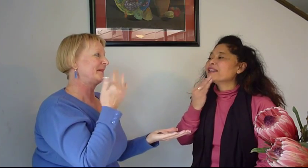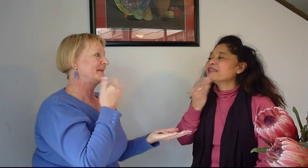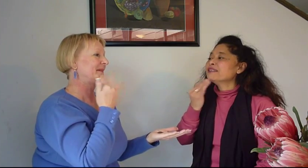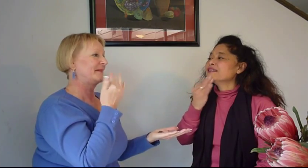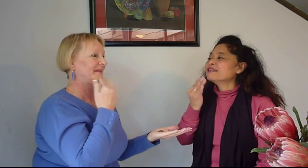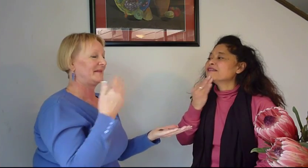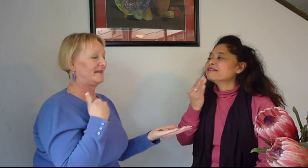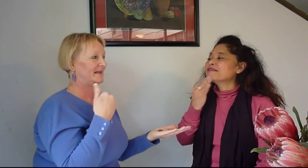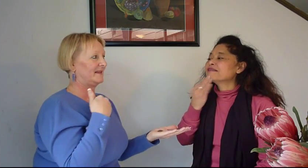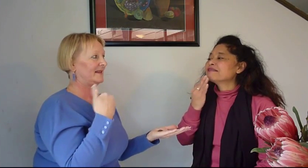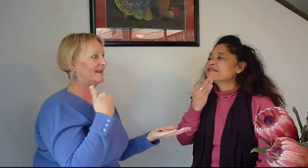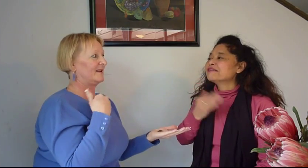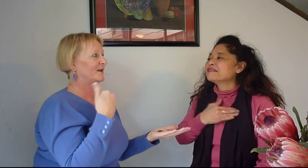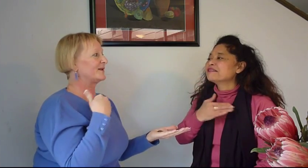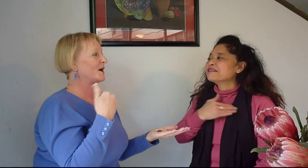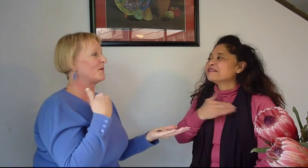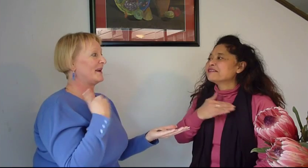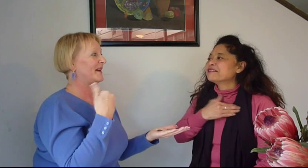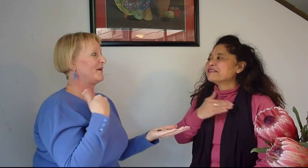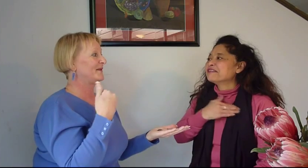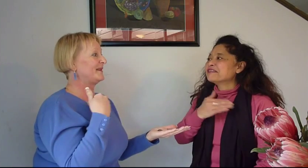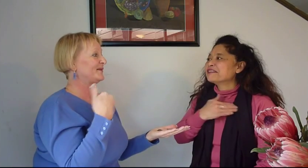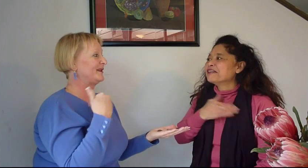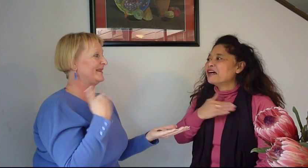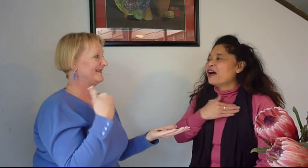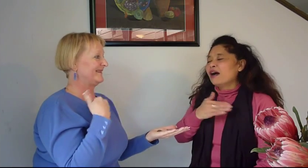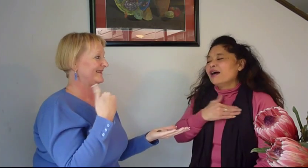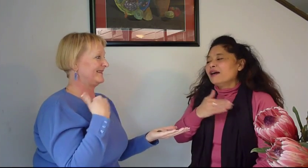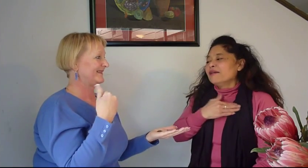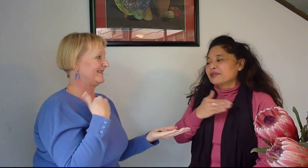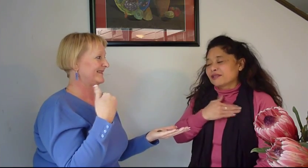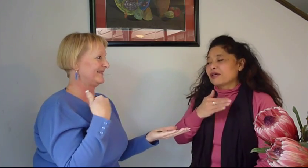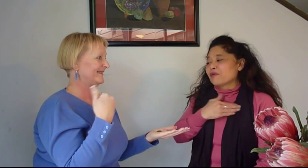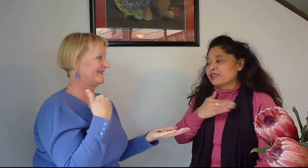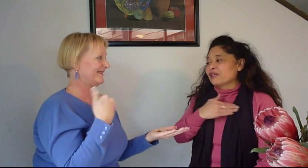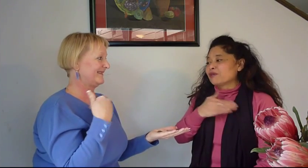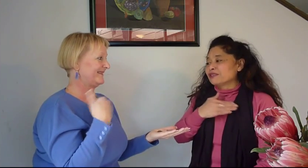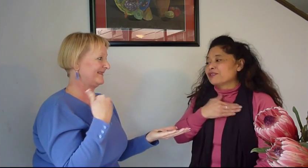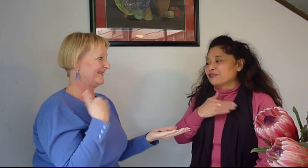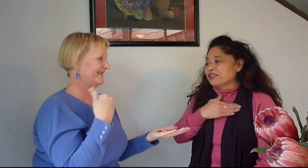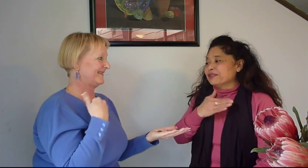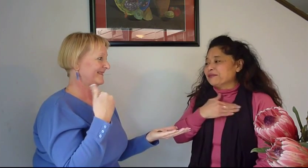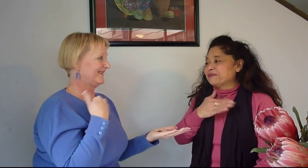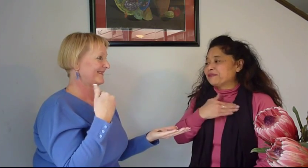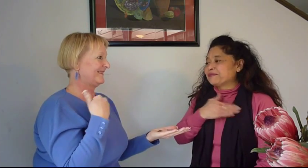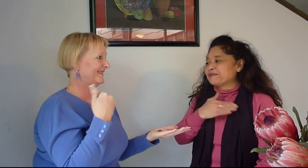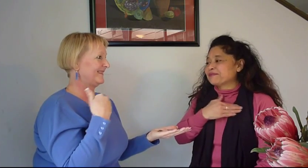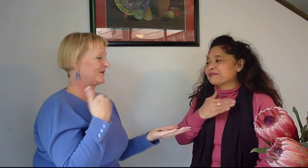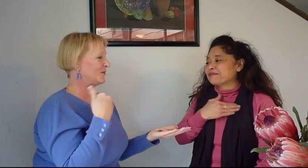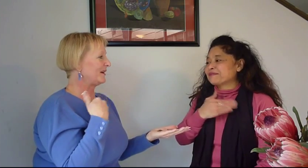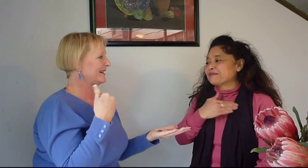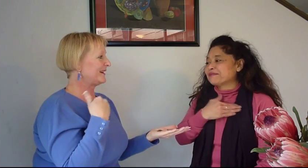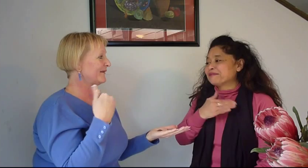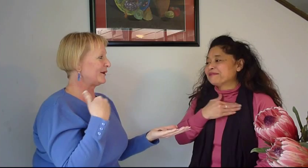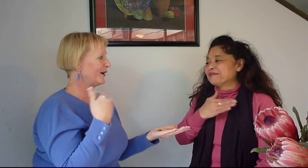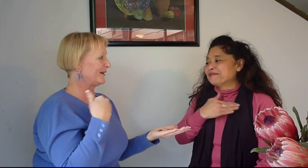because I want to get over this fear because I want to get over this fear so I'm willing to give it a go